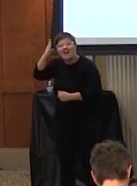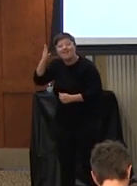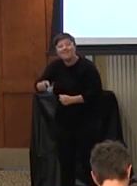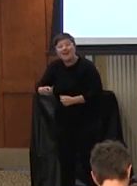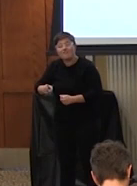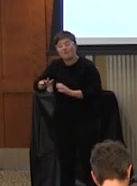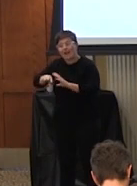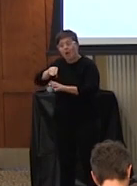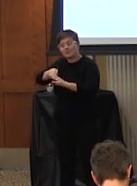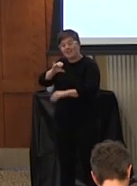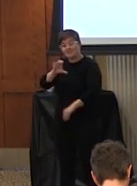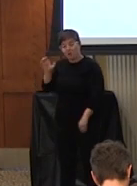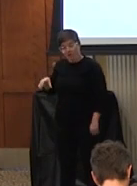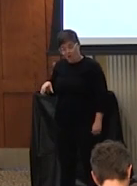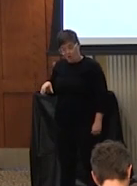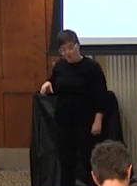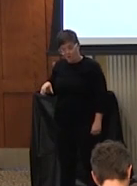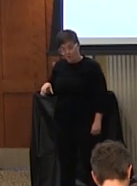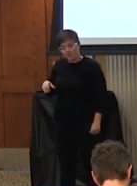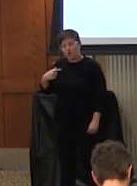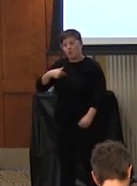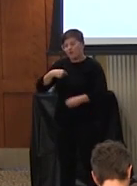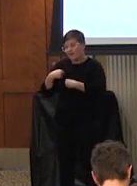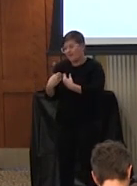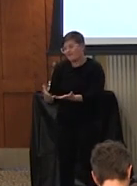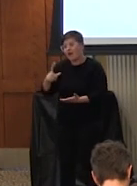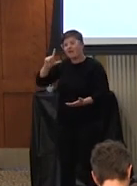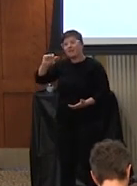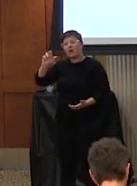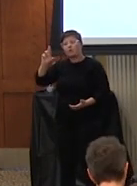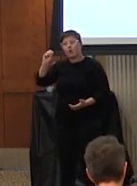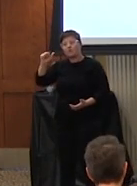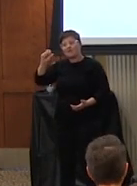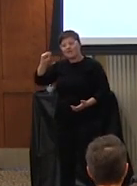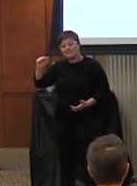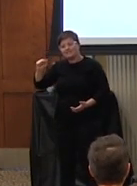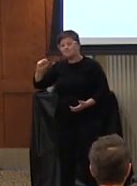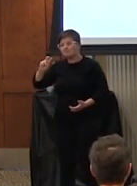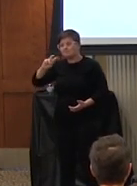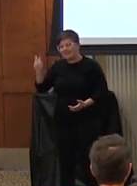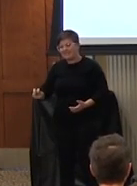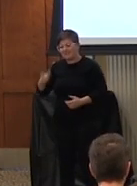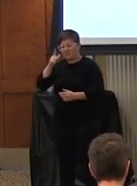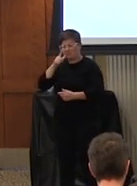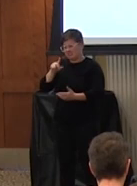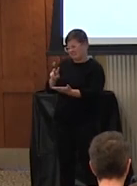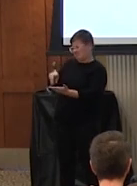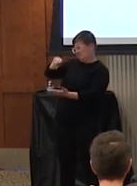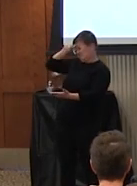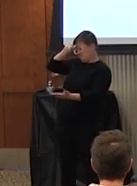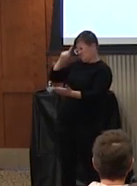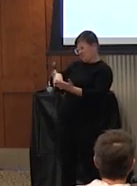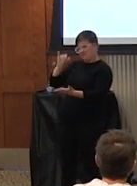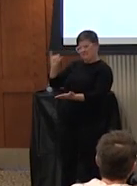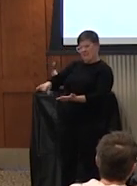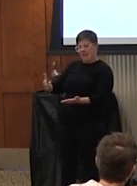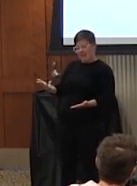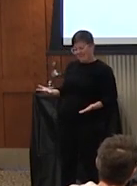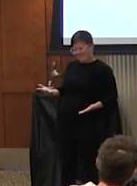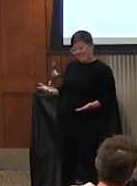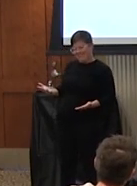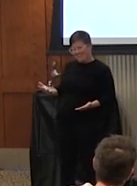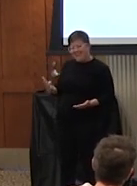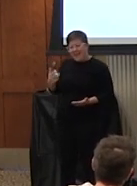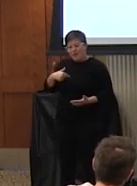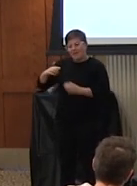of chicago so when we served la rosa's pizza for lunch they looked at me like what is this yeah and we had this